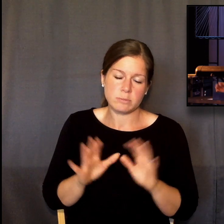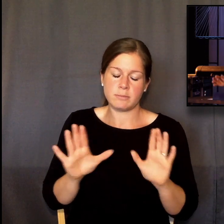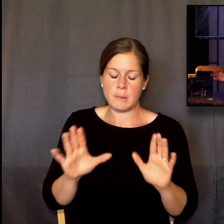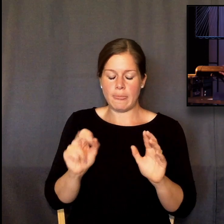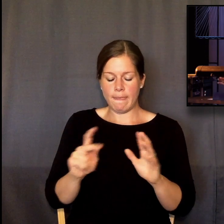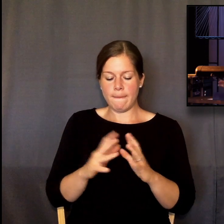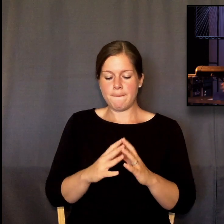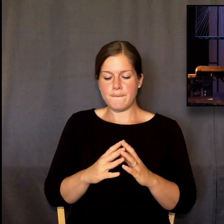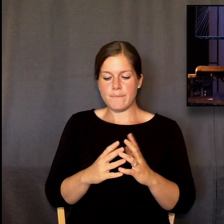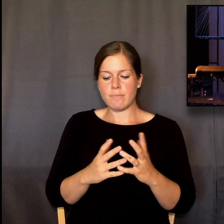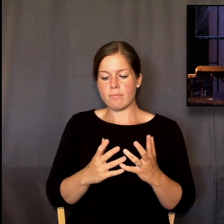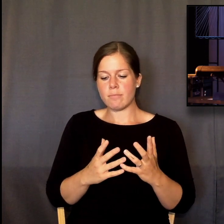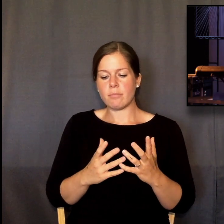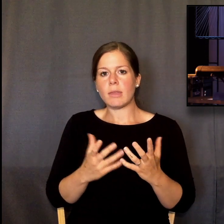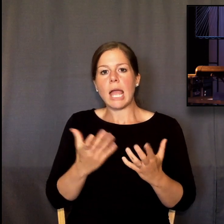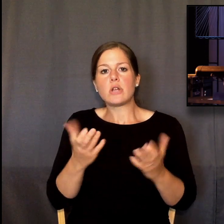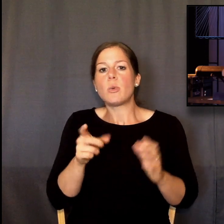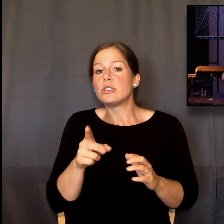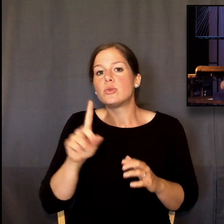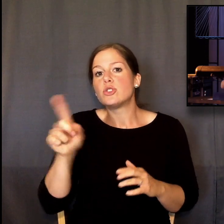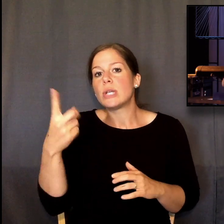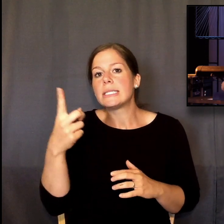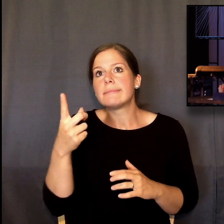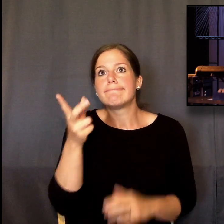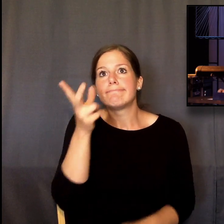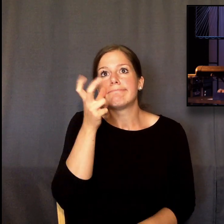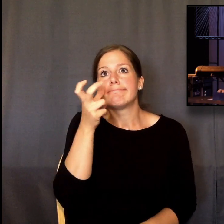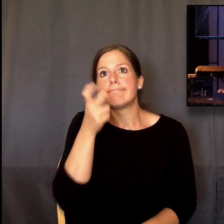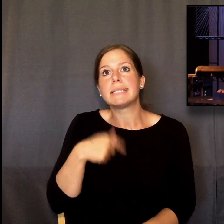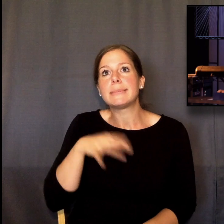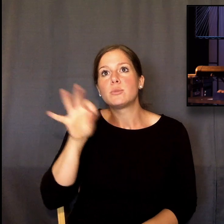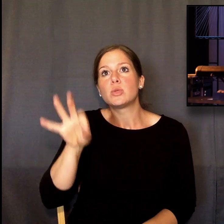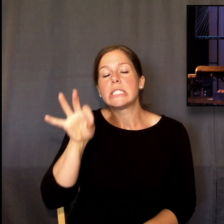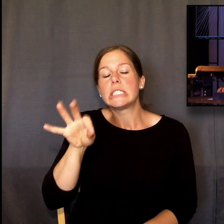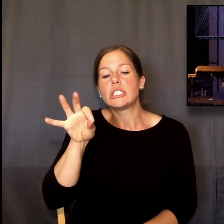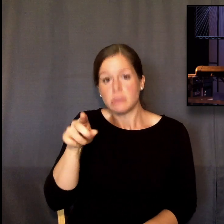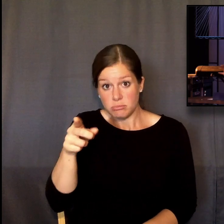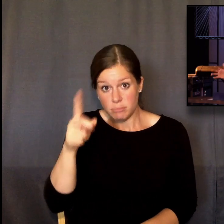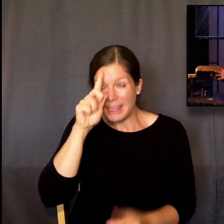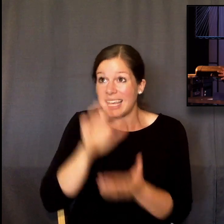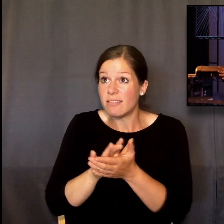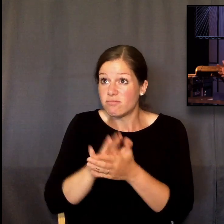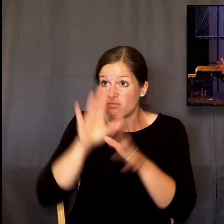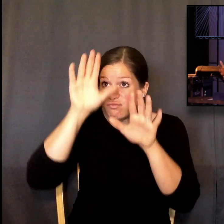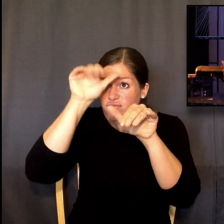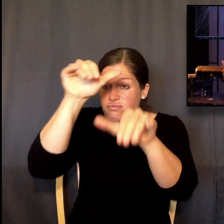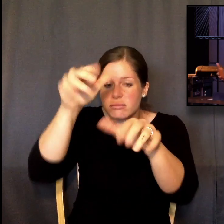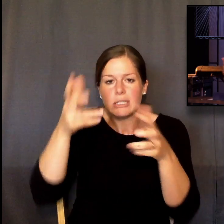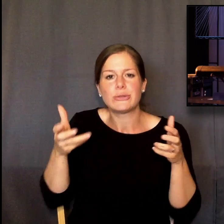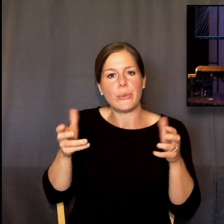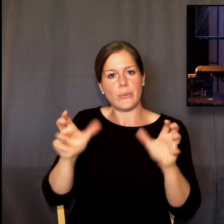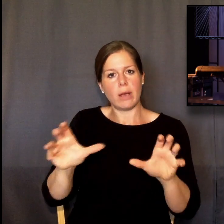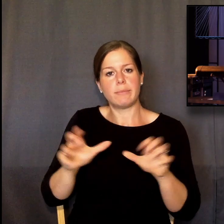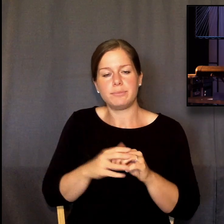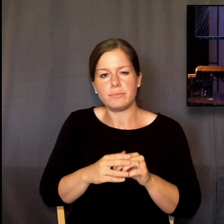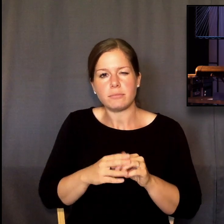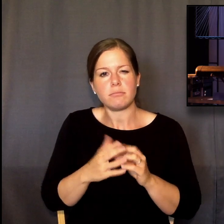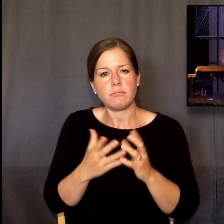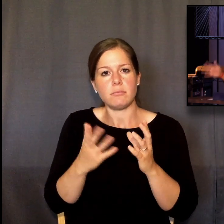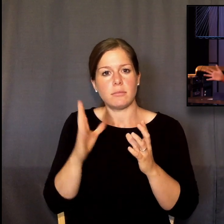Now, I don't want you just to believe that because I said it. I want you to hear it for yourself. I give you these verses. Actually, if you're taking notes,